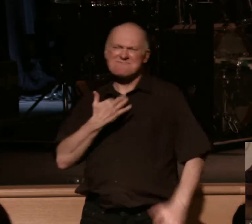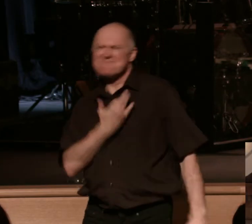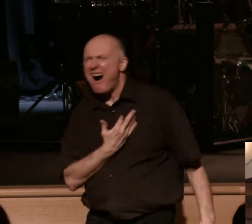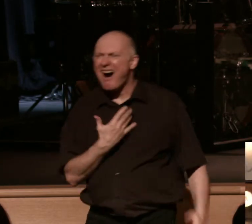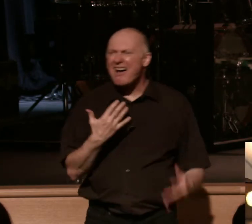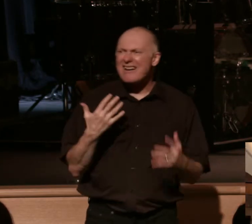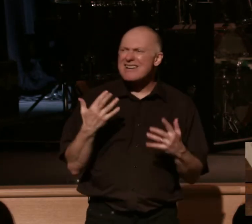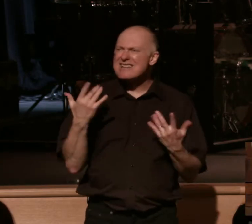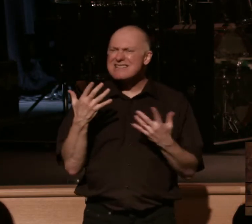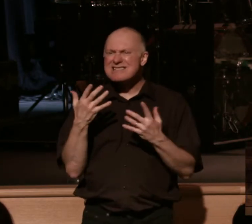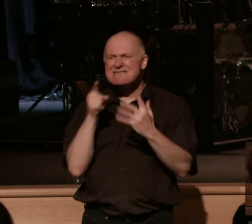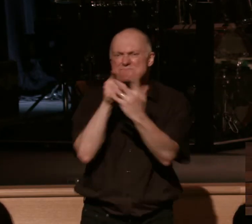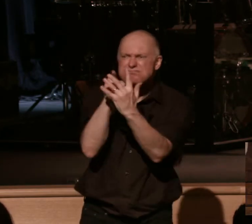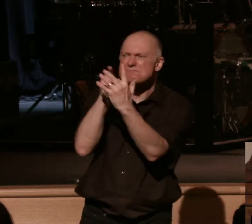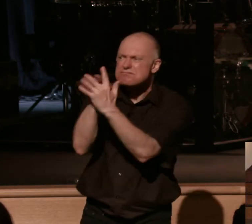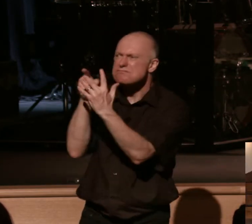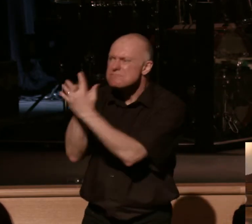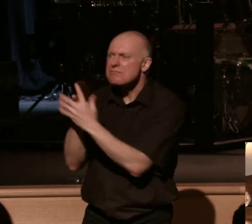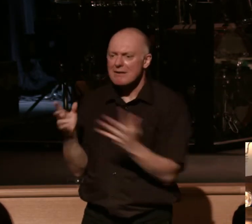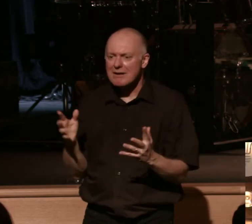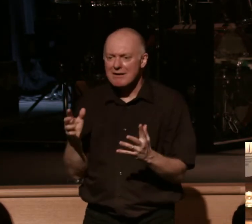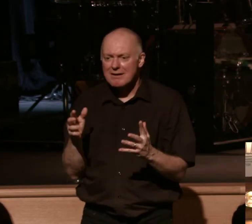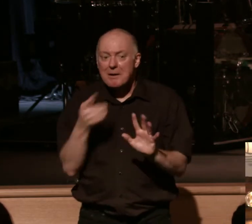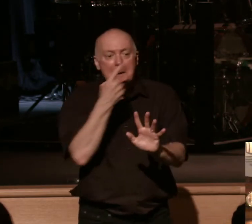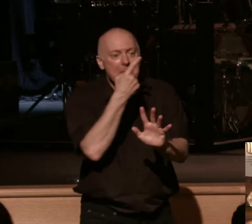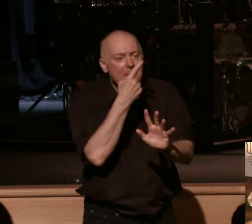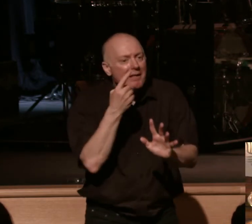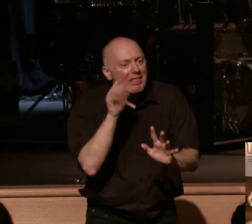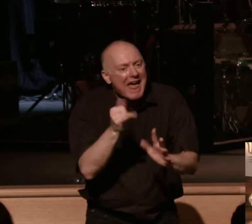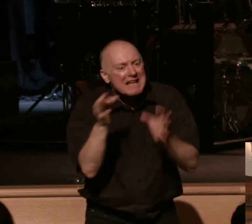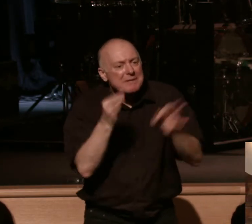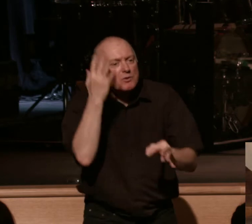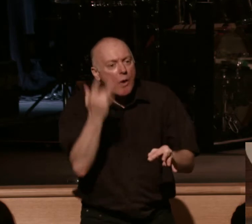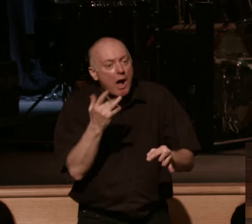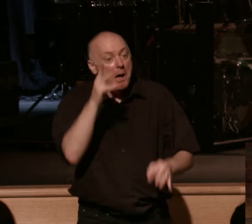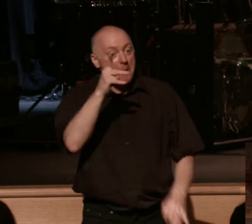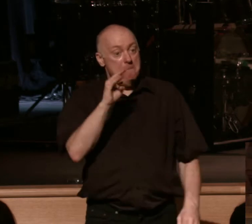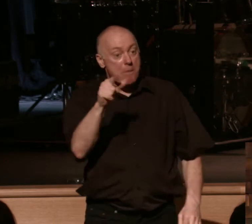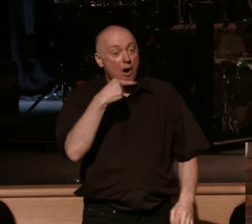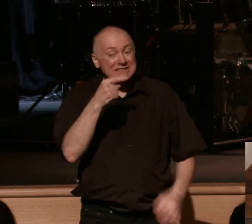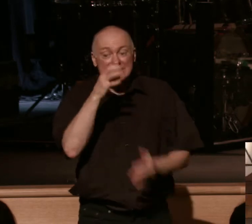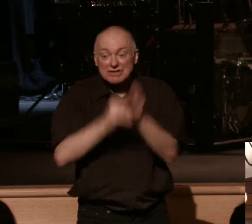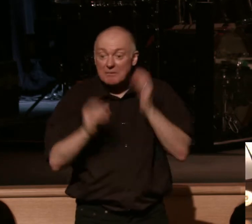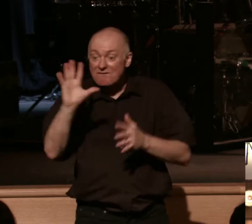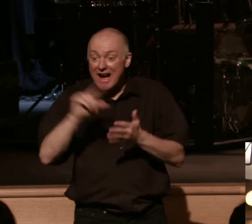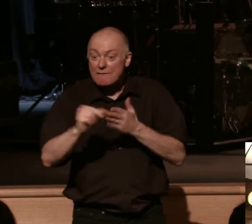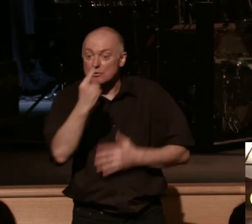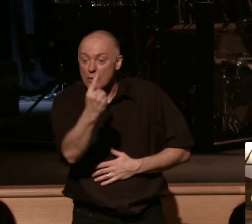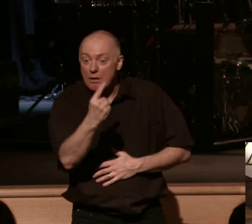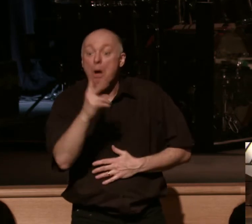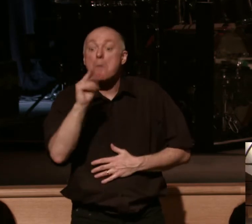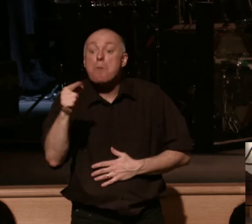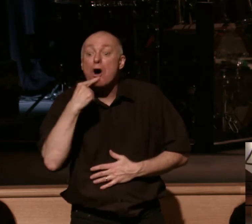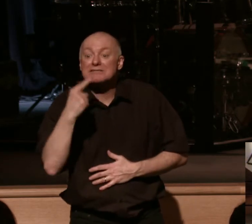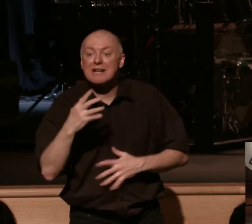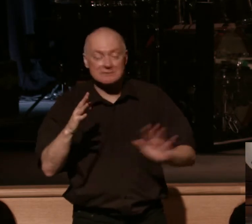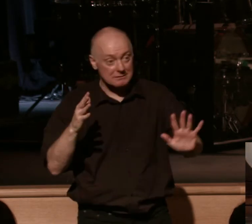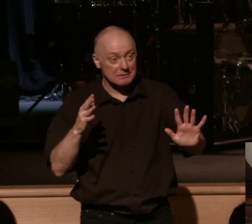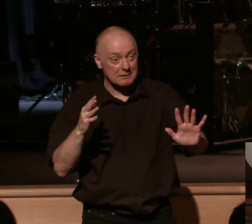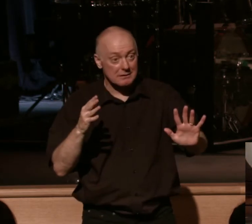was so effective? Well, this is giving us insight into why. What Paul's saying in chapter 5, verse 1, he's saying, listen, if my human body's